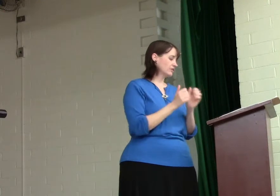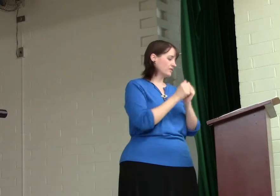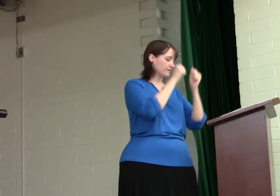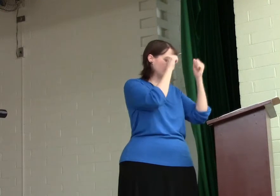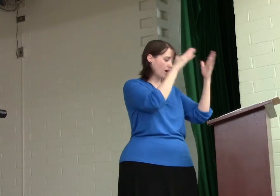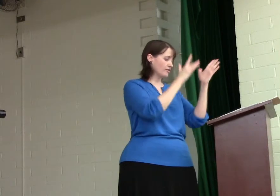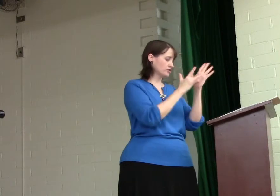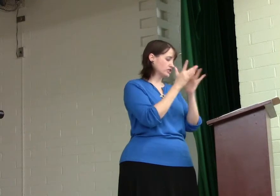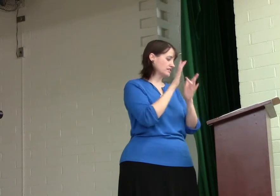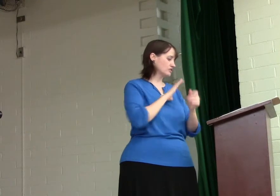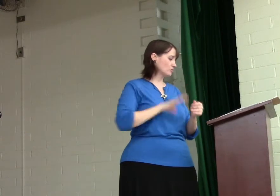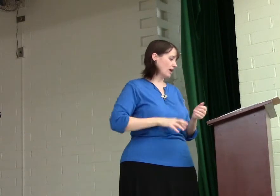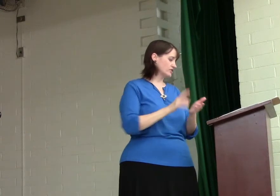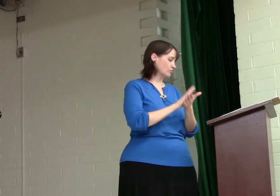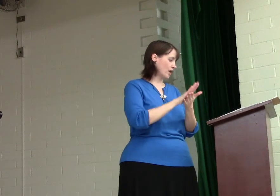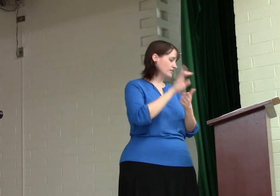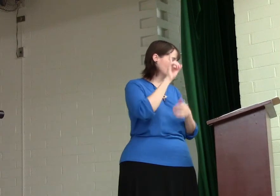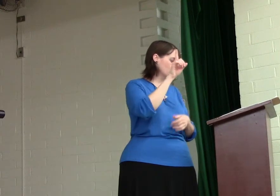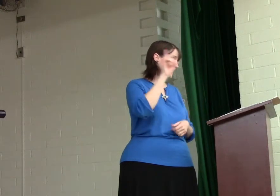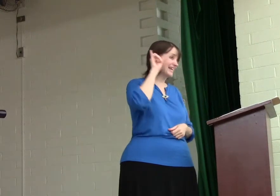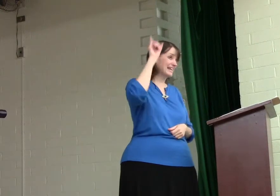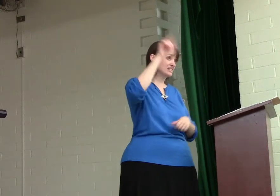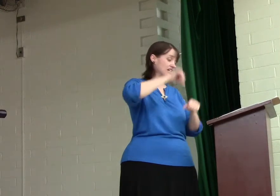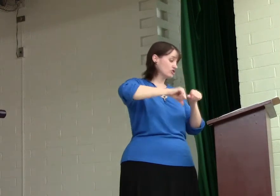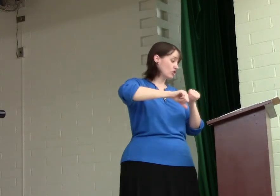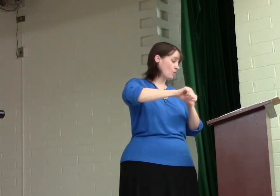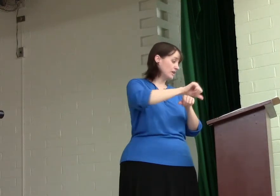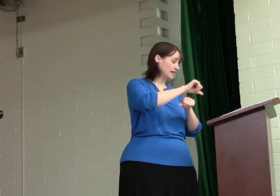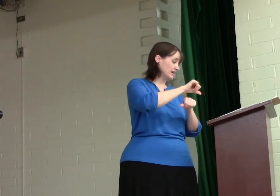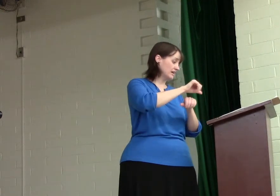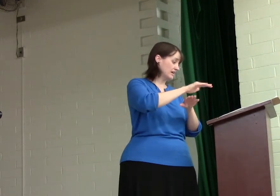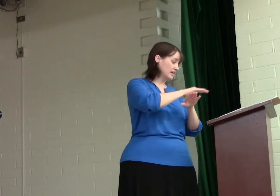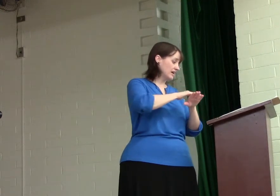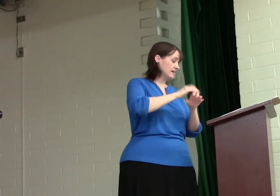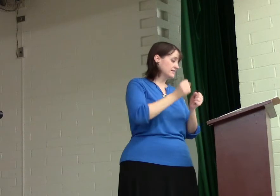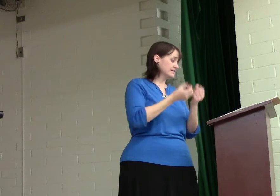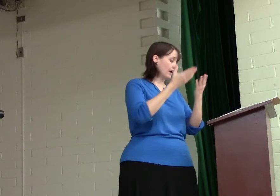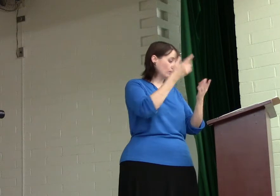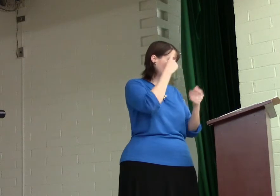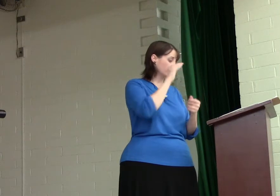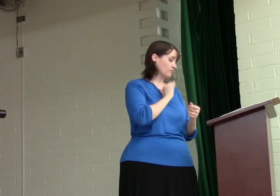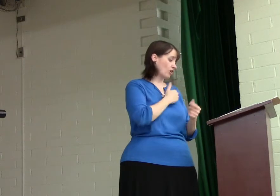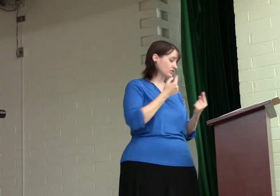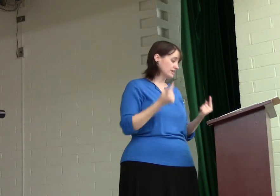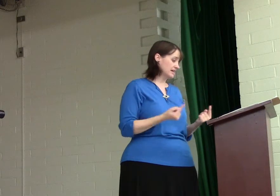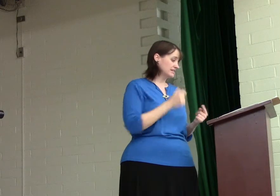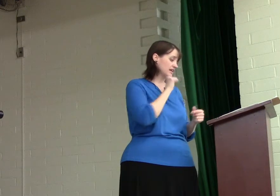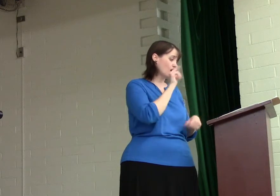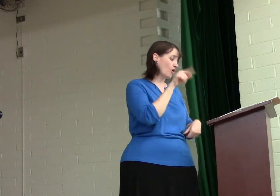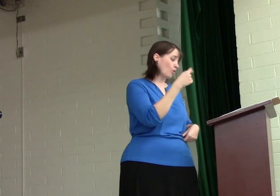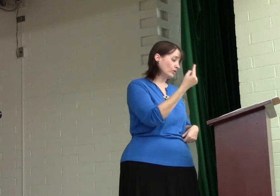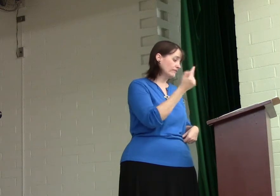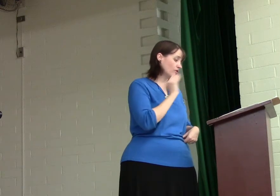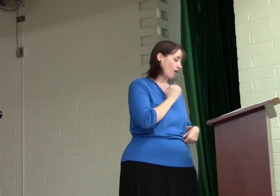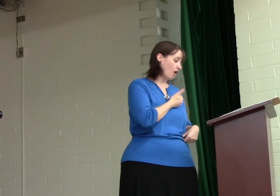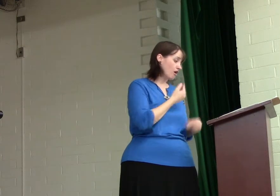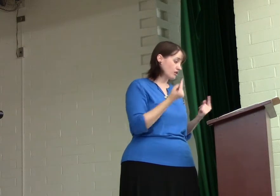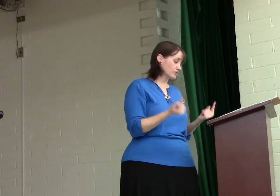with the Father, Jesus Christ, the righteous one. He is the atoning sacrifice for our sins and not only for ours,